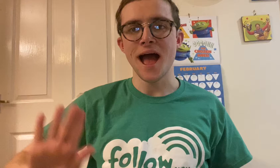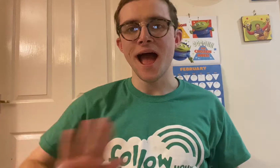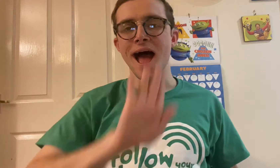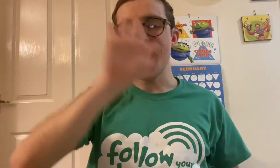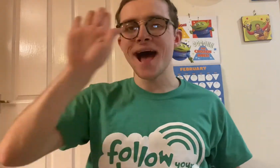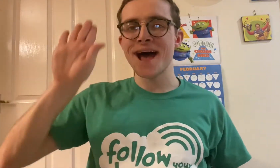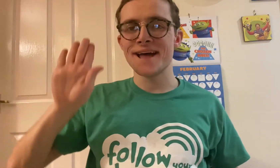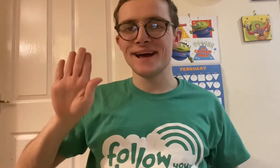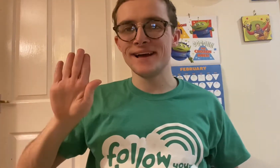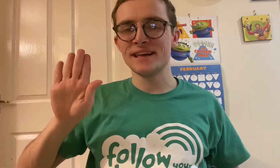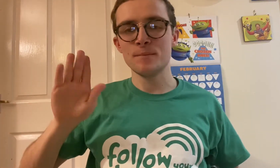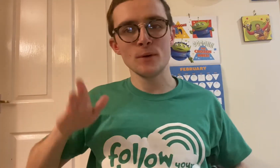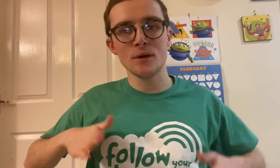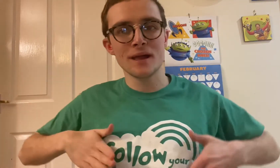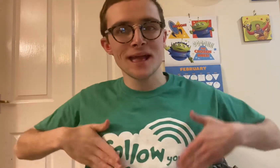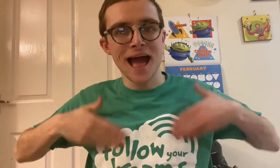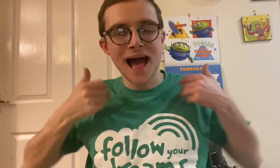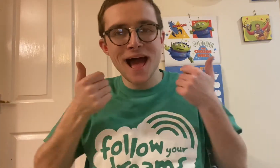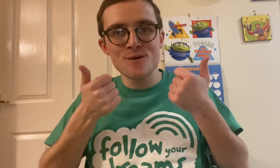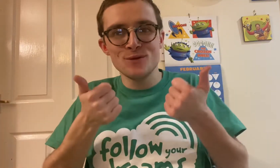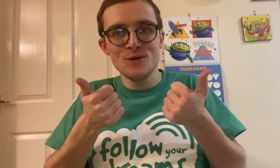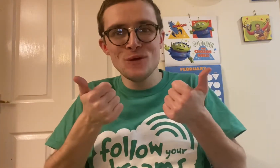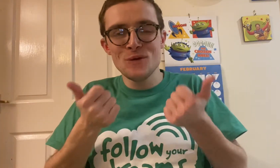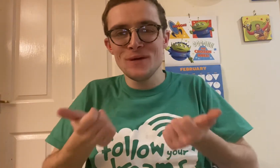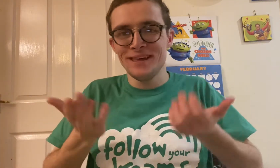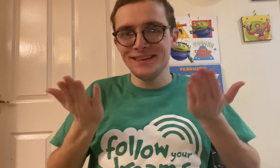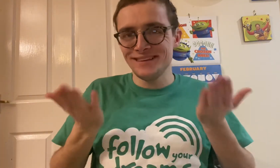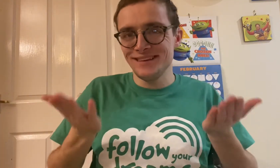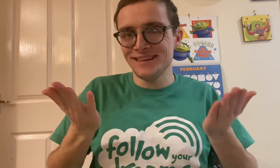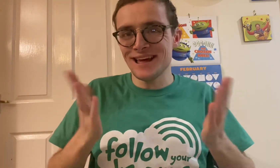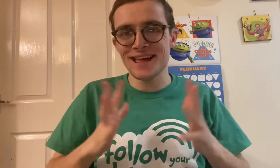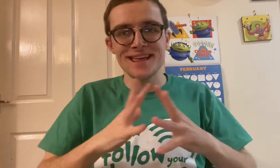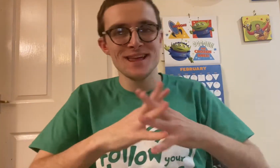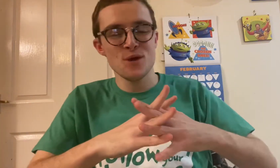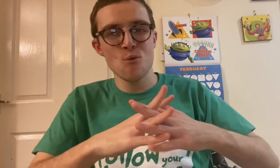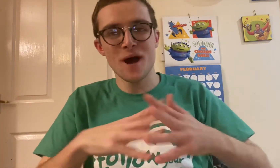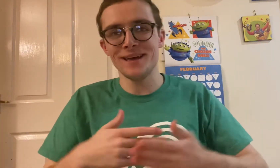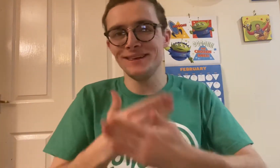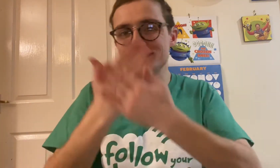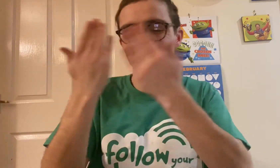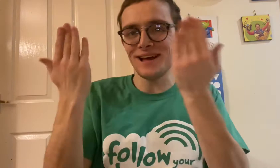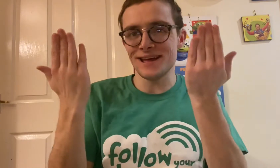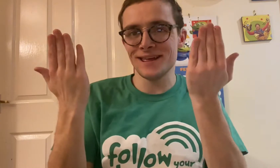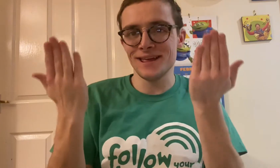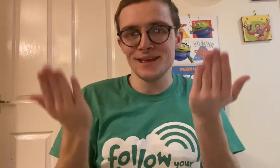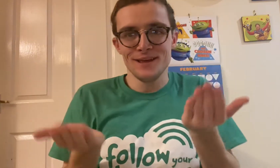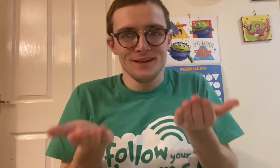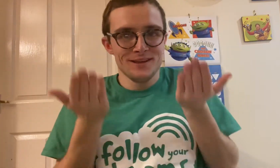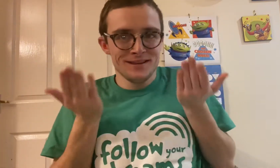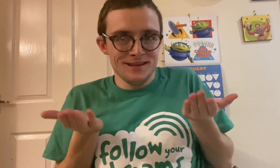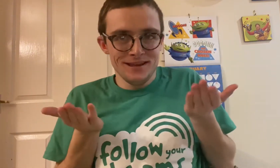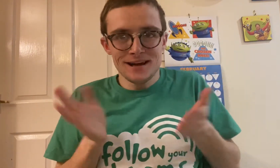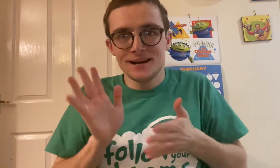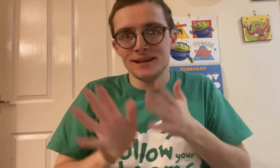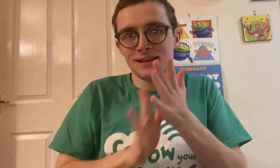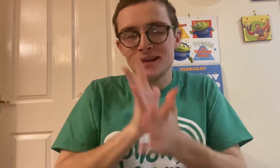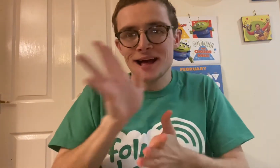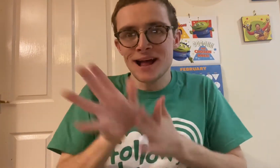Hi everybody! How are you? is my day. Today is going